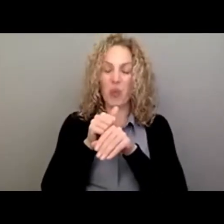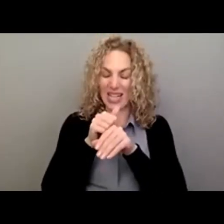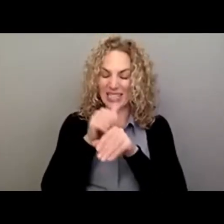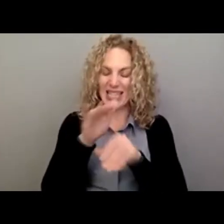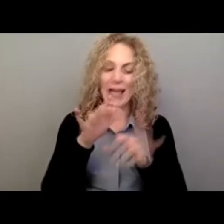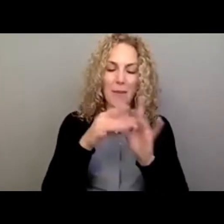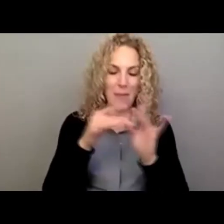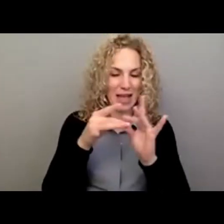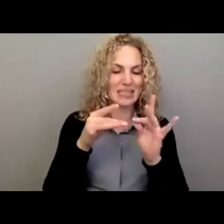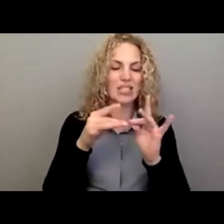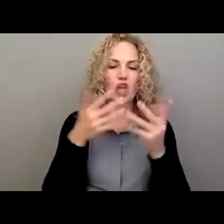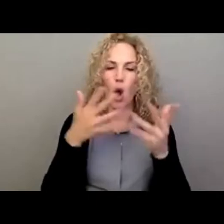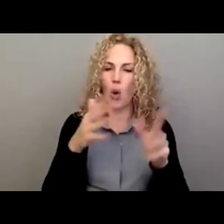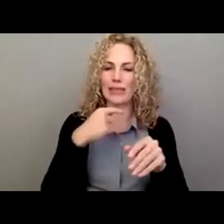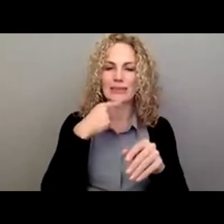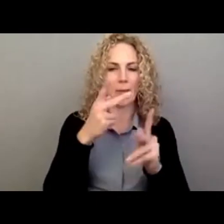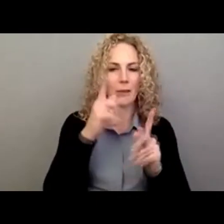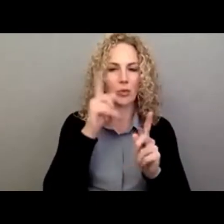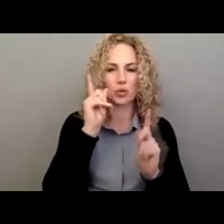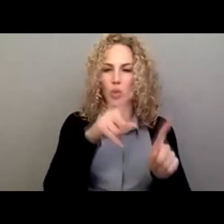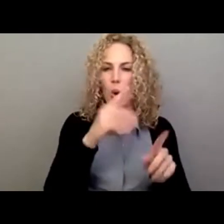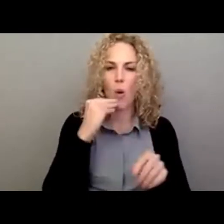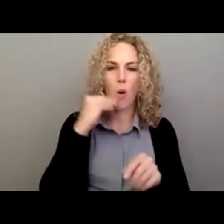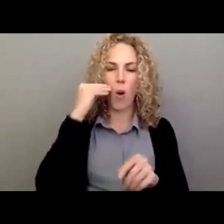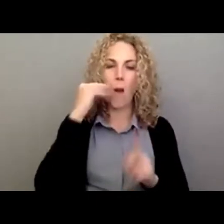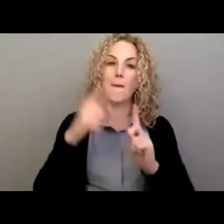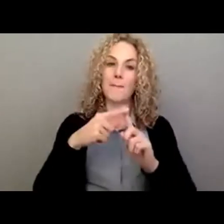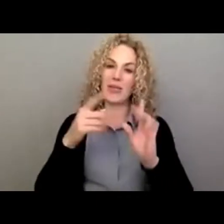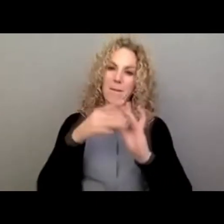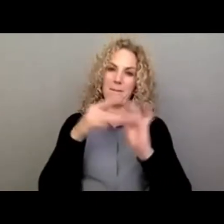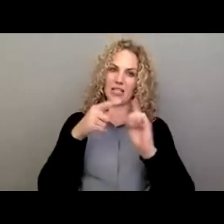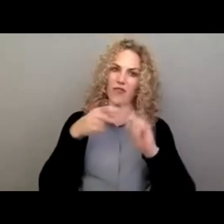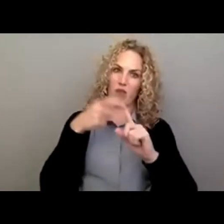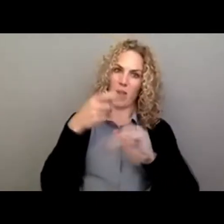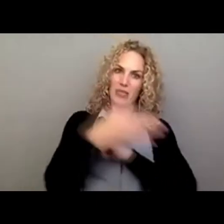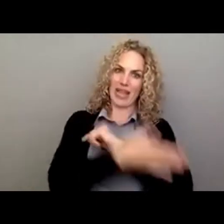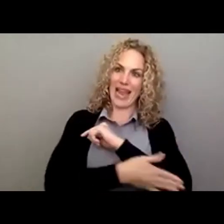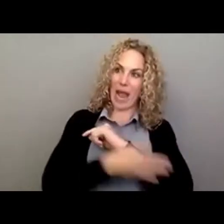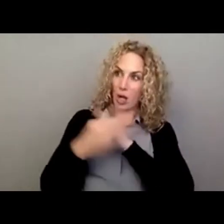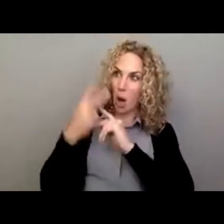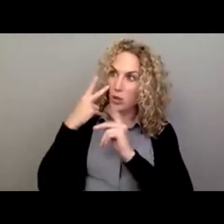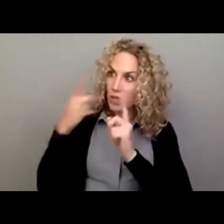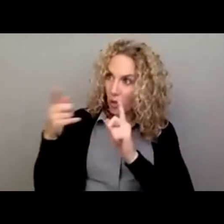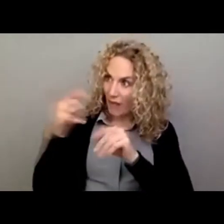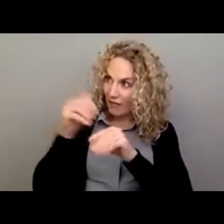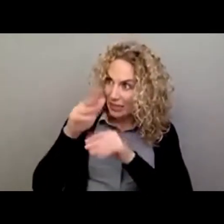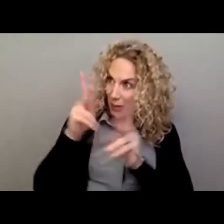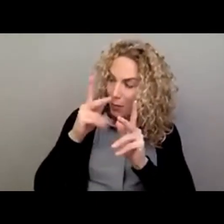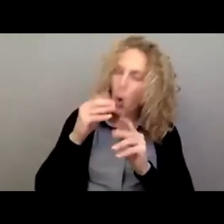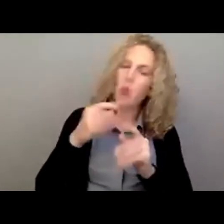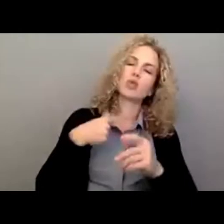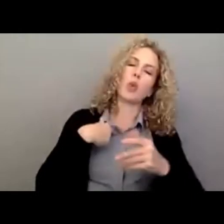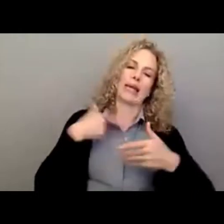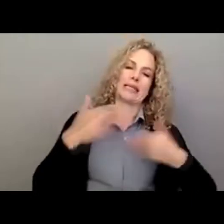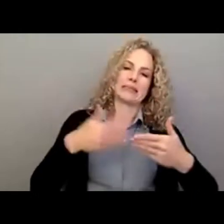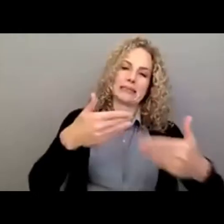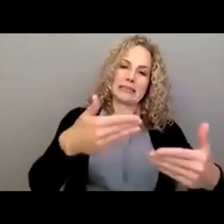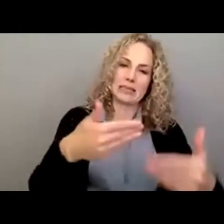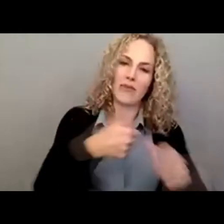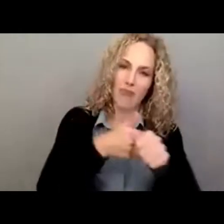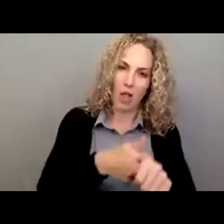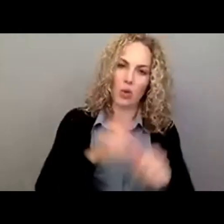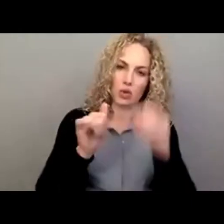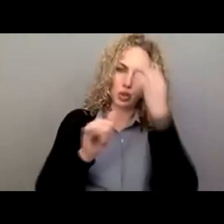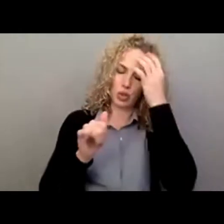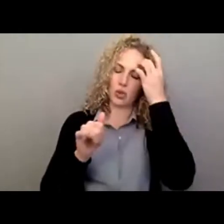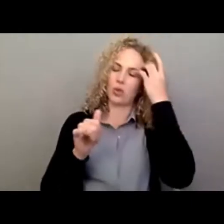didn't wait for that. The message from the counties made us kind of accelerate our plan a little bit. And we were able to do that